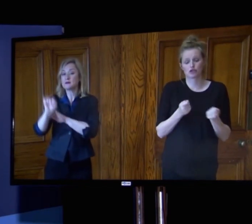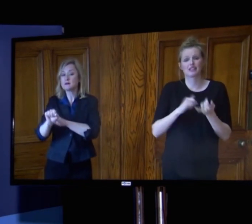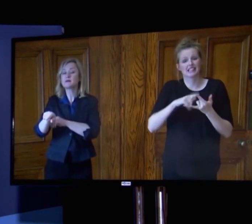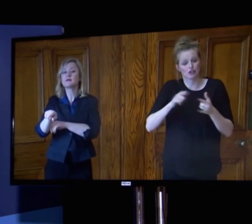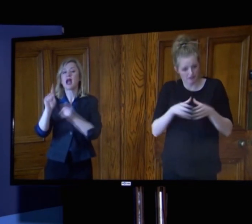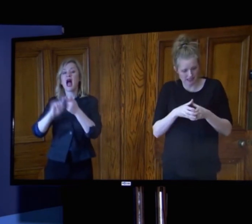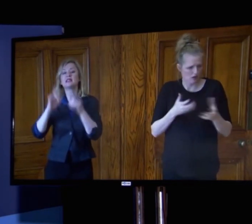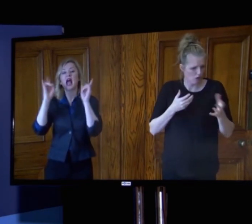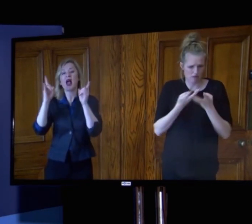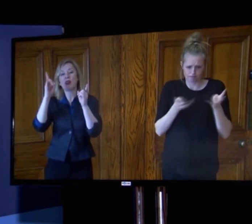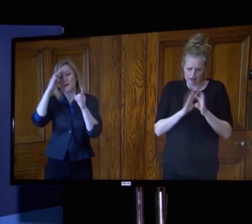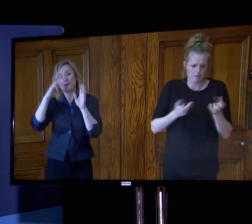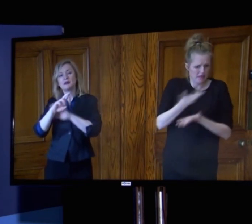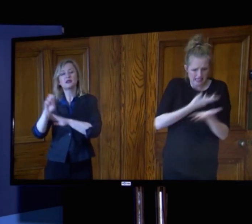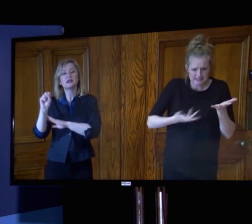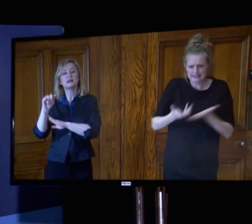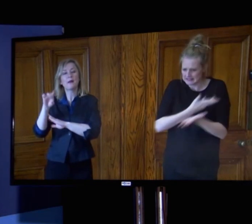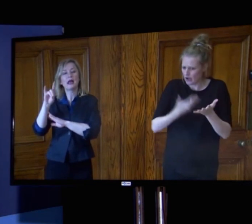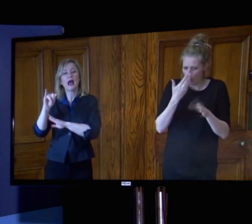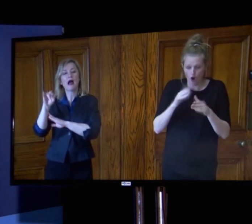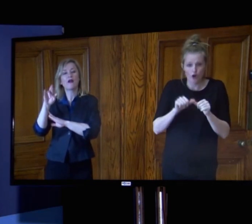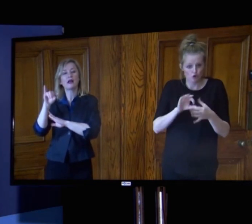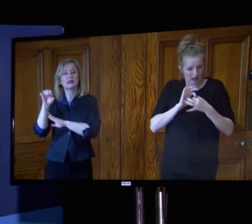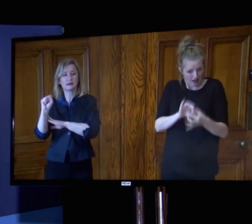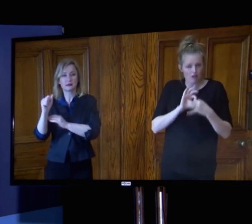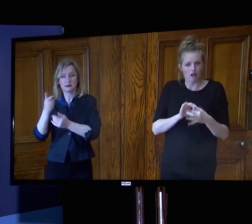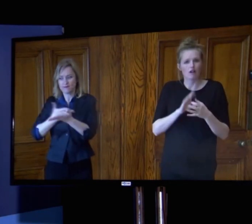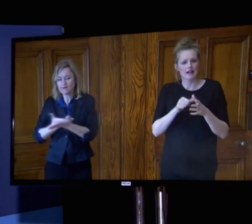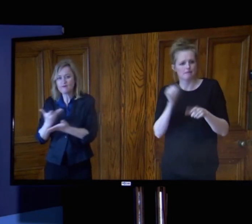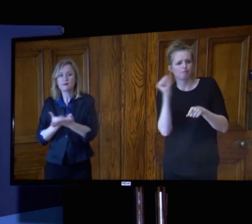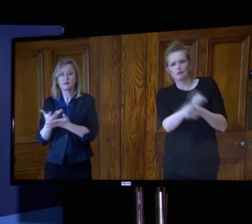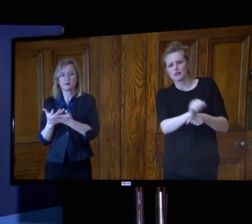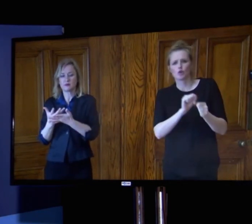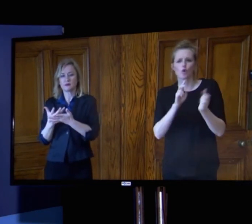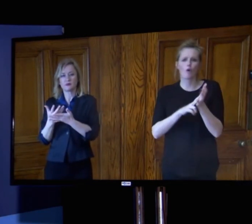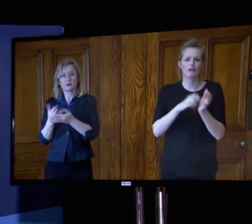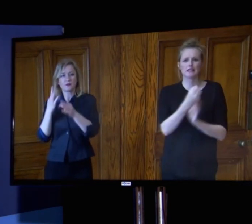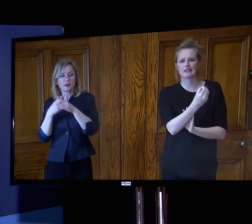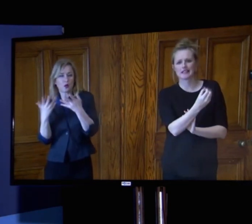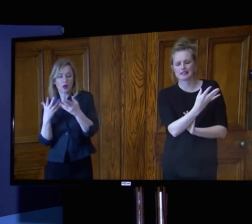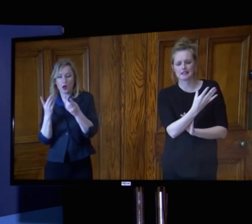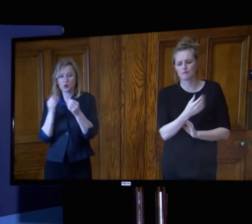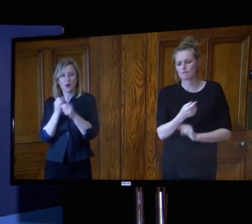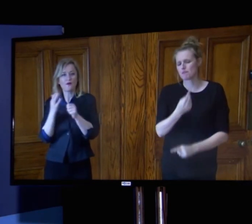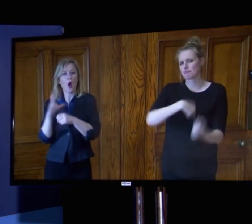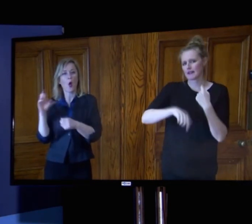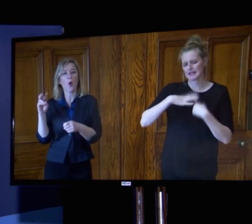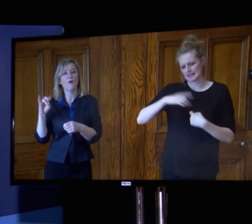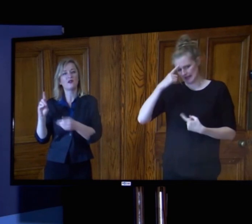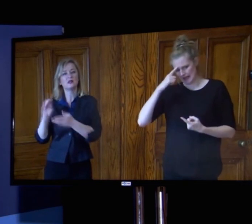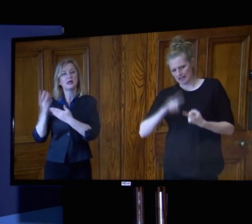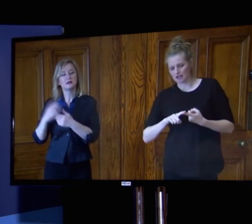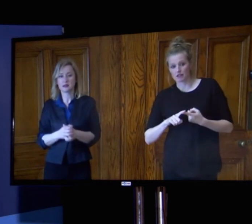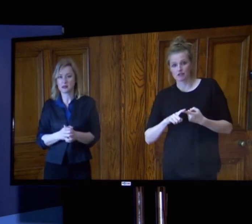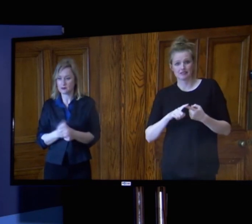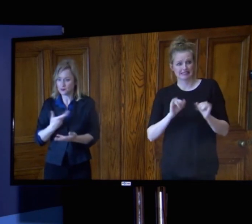our response to COVID-19. We agreed that we have to do everything possible to ensure a coordinated approach to tackle this public